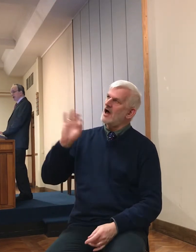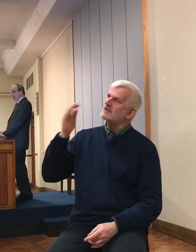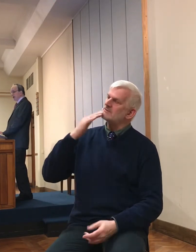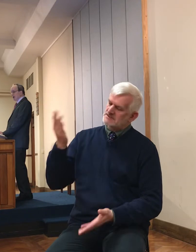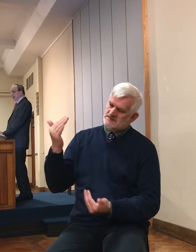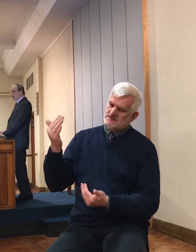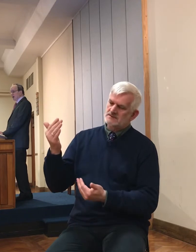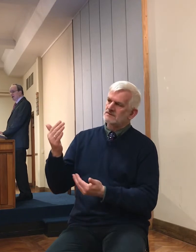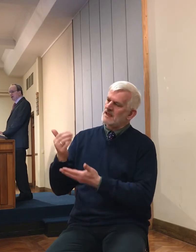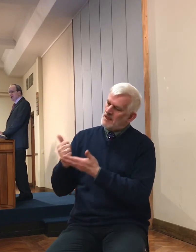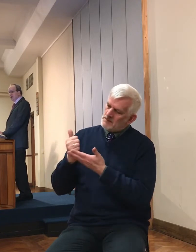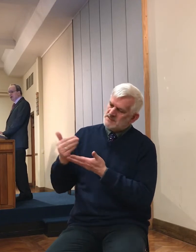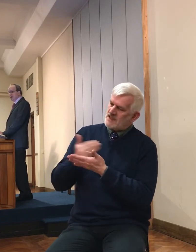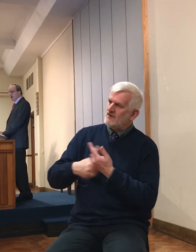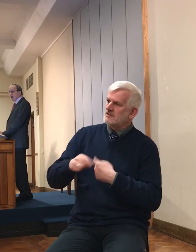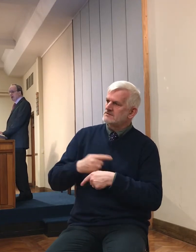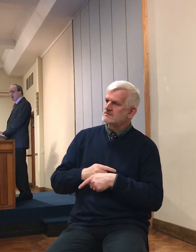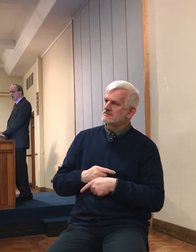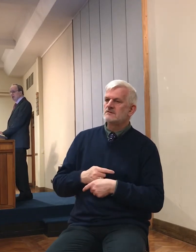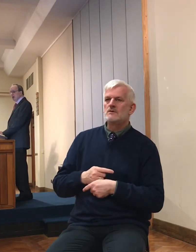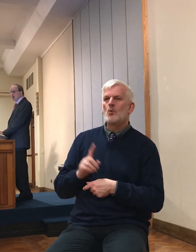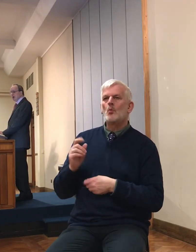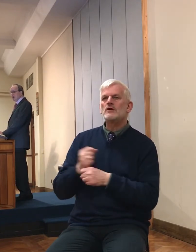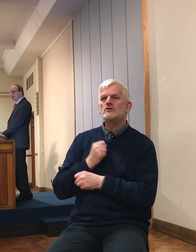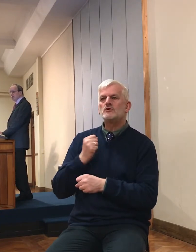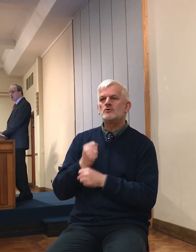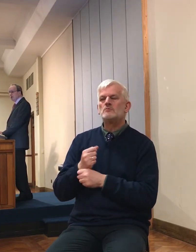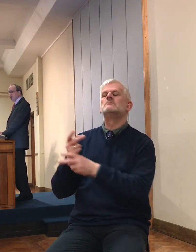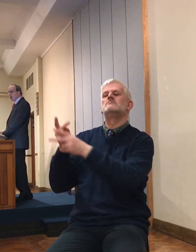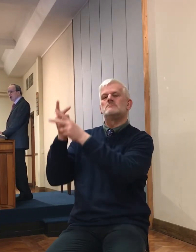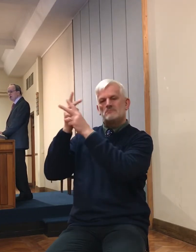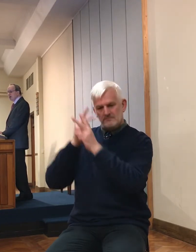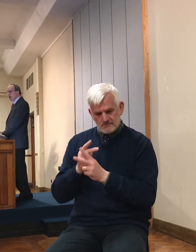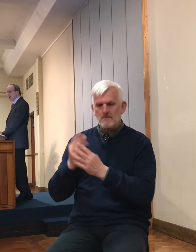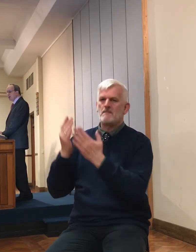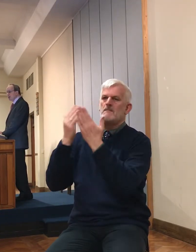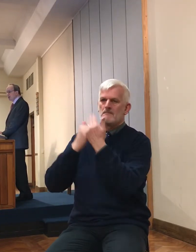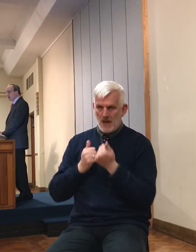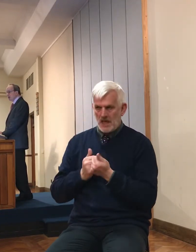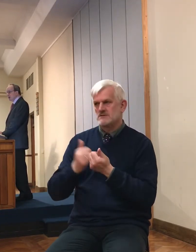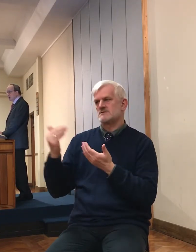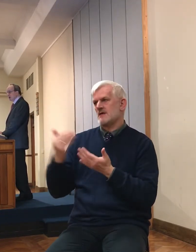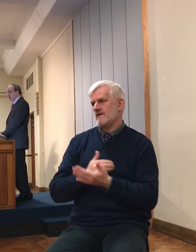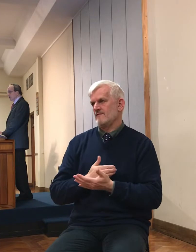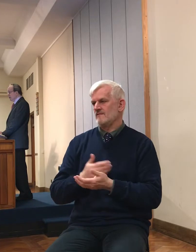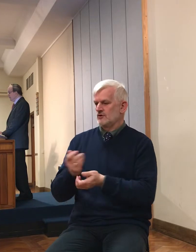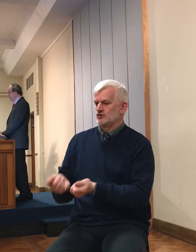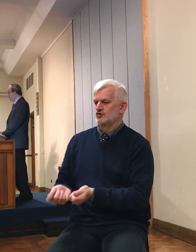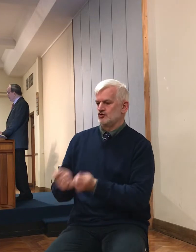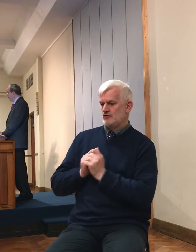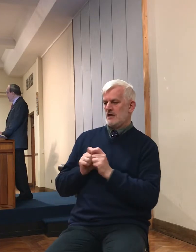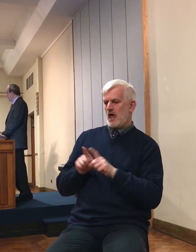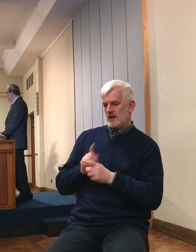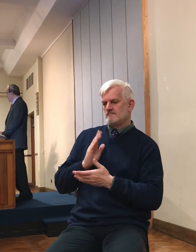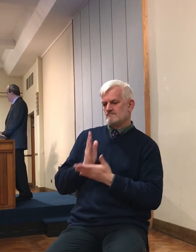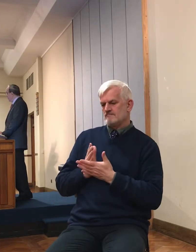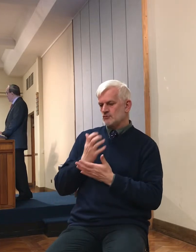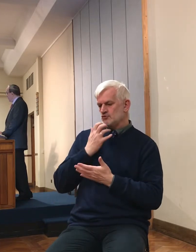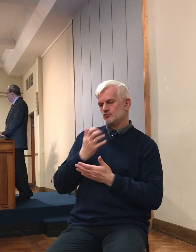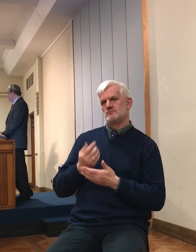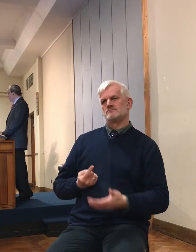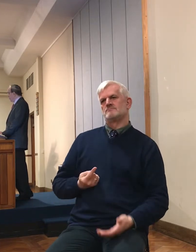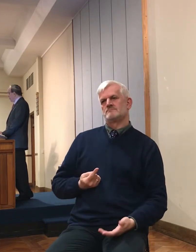and we are treated as though we are true Israelites and we better be worthy